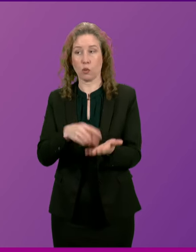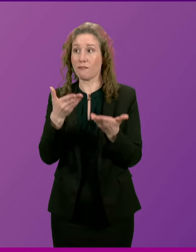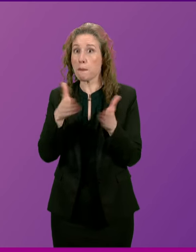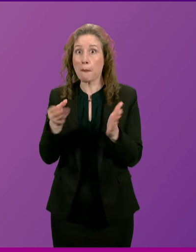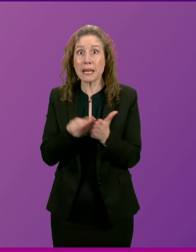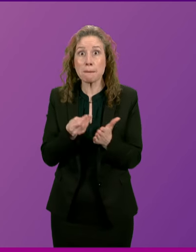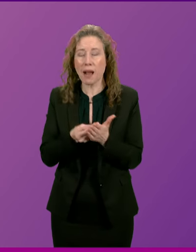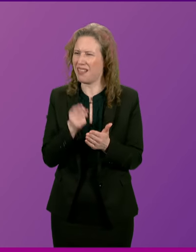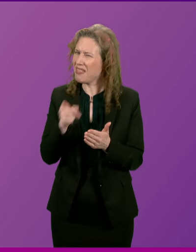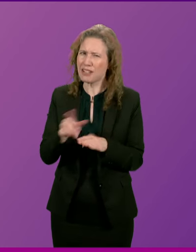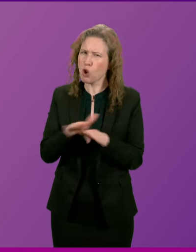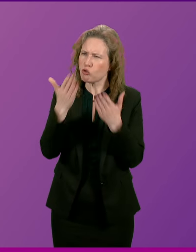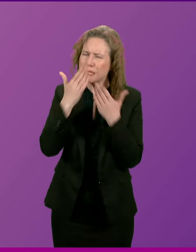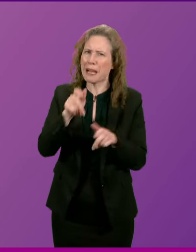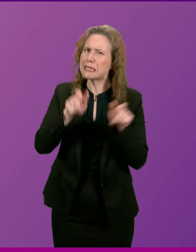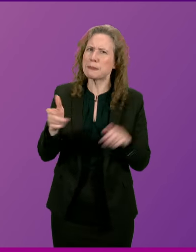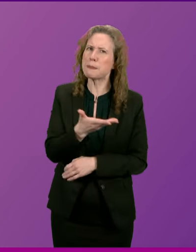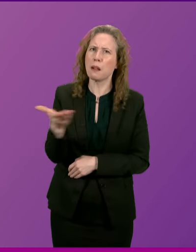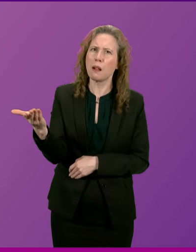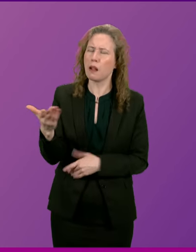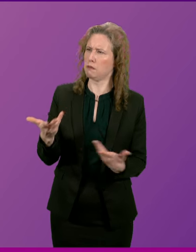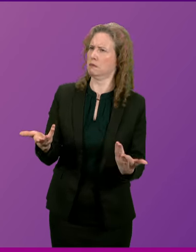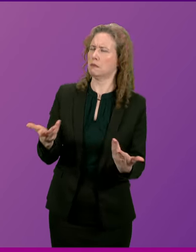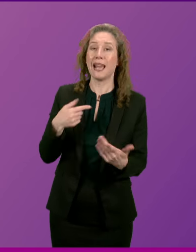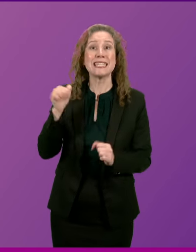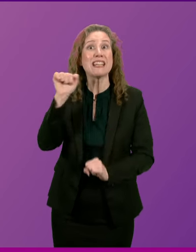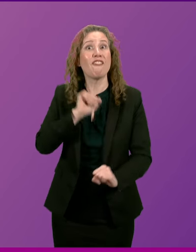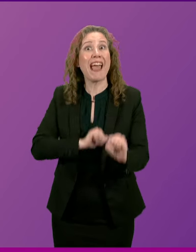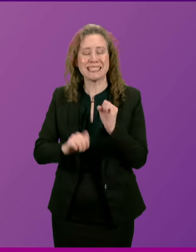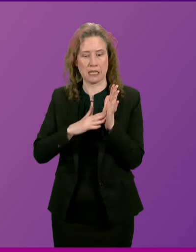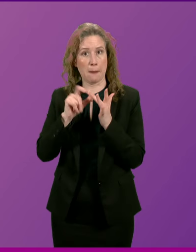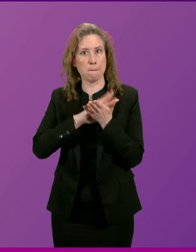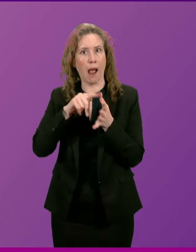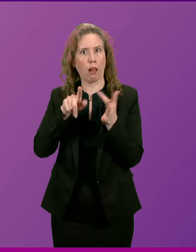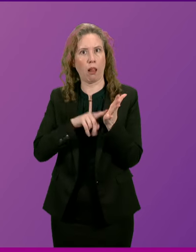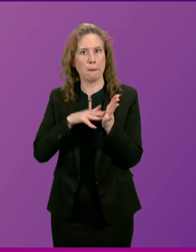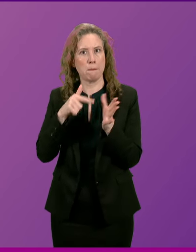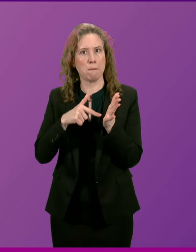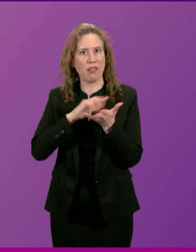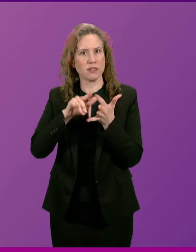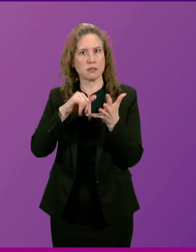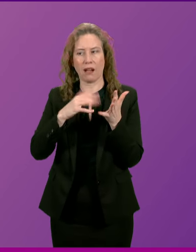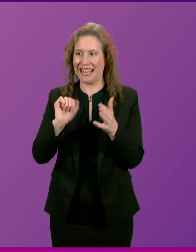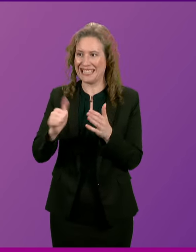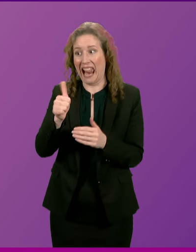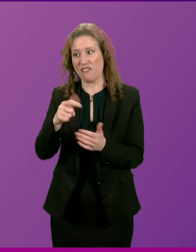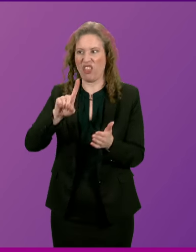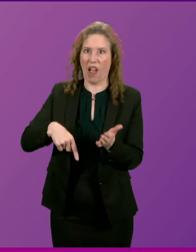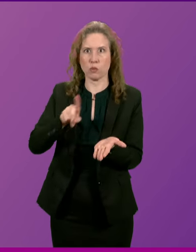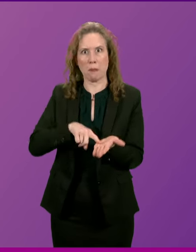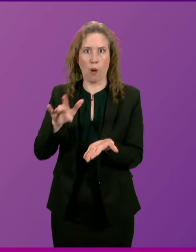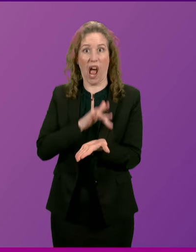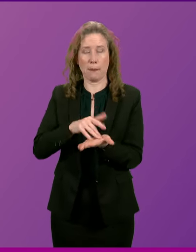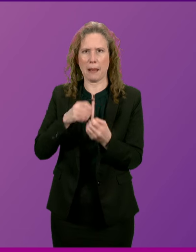public money isn't treating the taxpayer with respect. Defending Michael Matheson and his £11,000 iPad bill